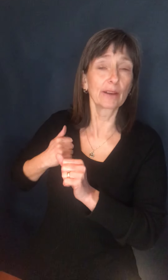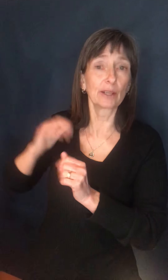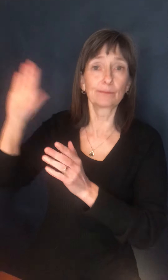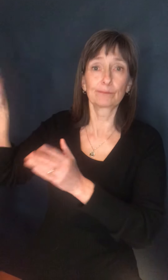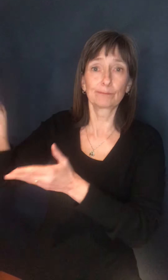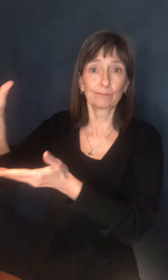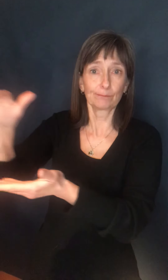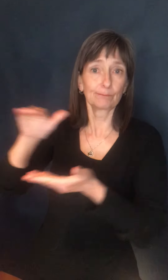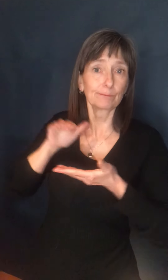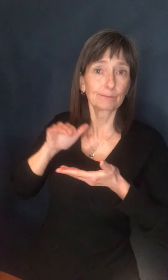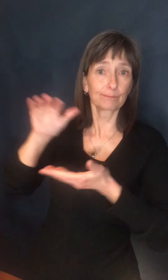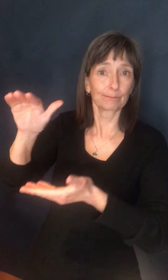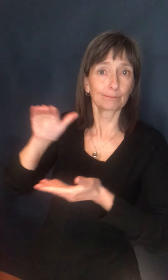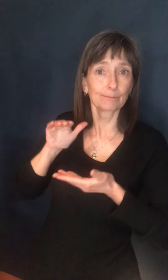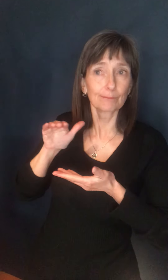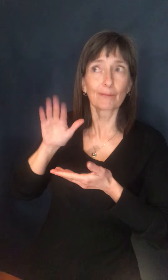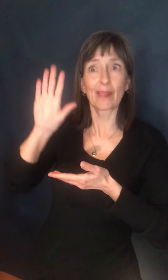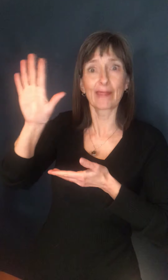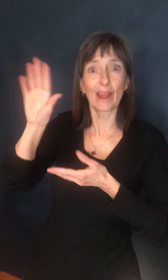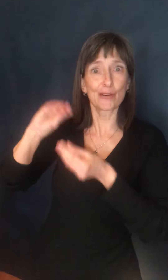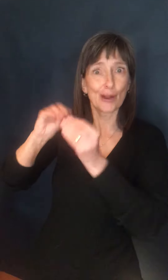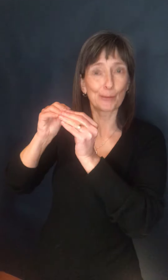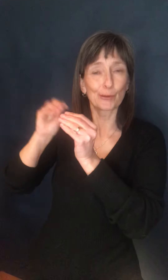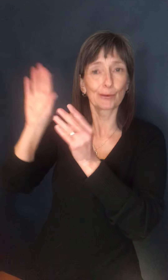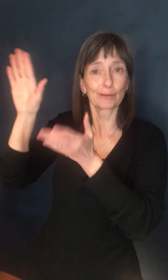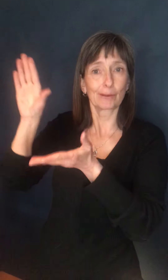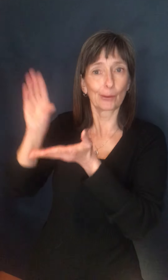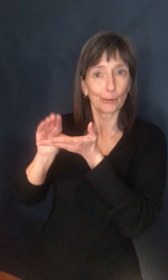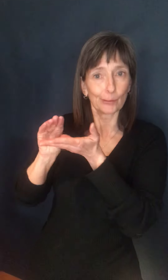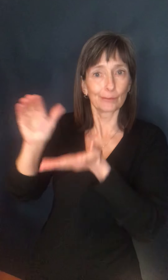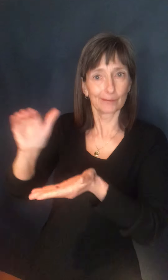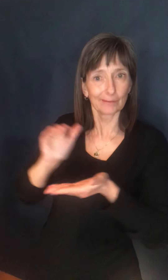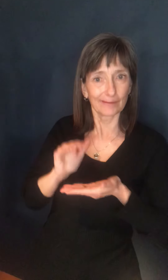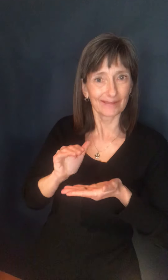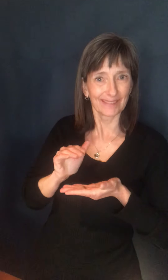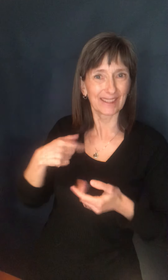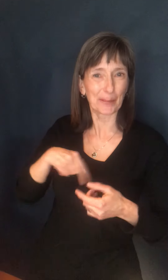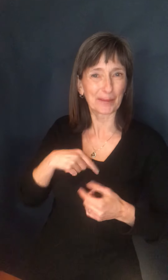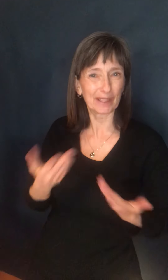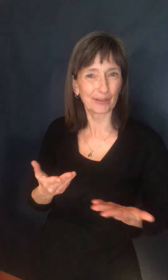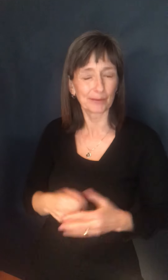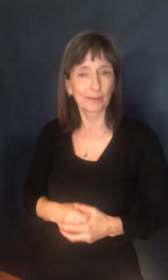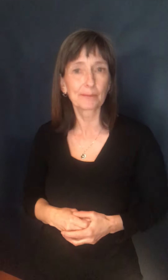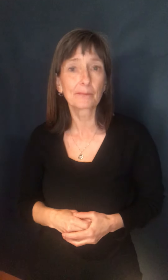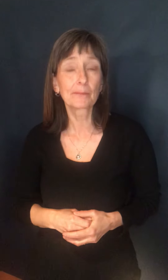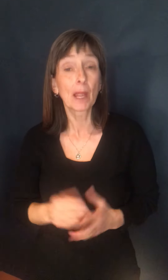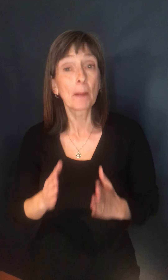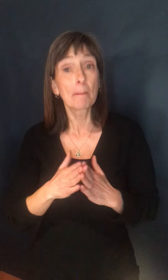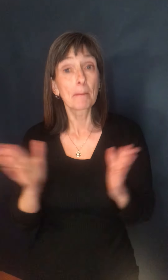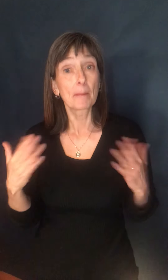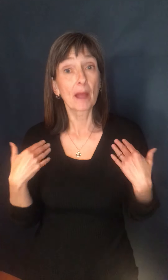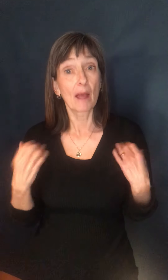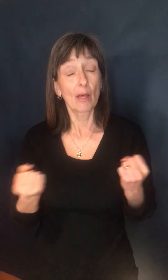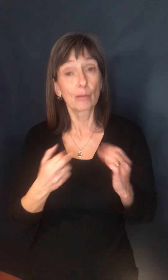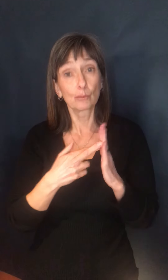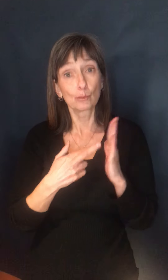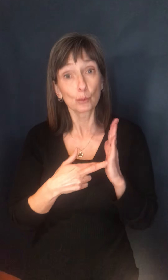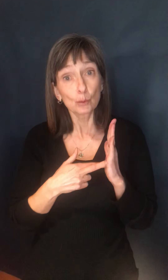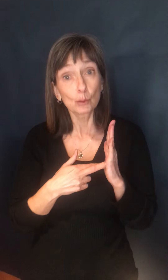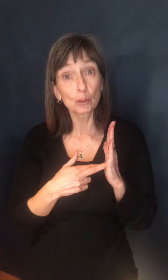and that in turn we get our share. Again, the public health measures that Dr. Fitzgerald has emphasized and the Premier has